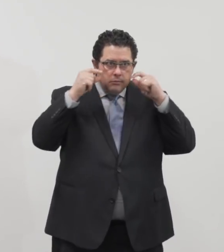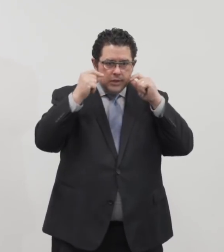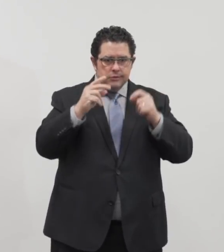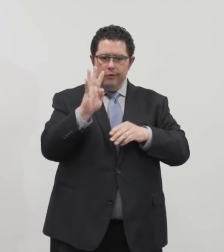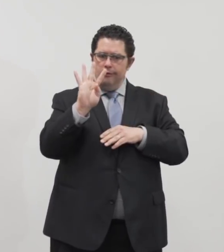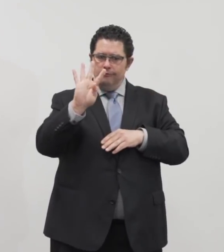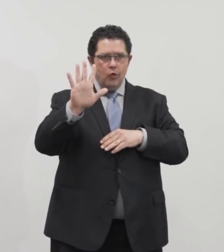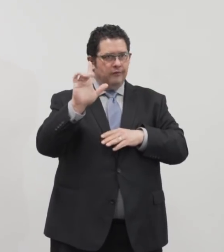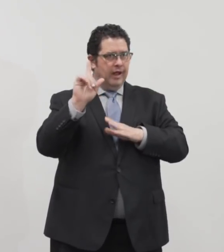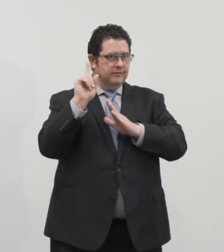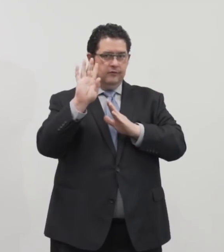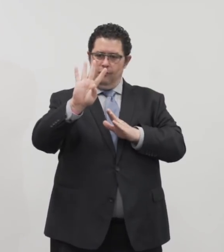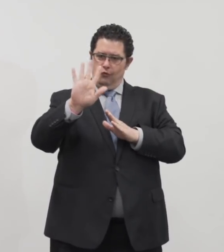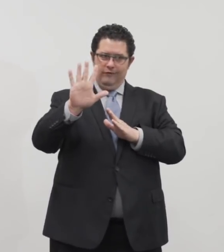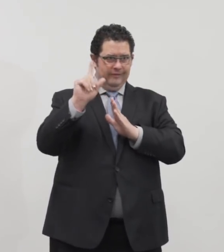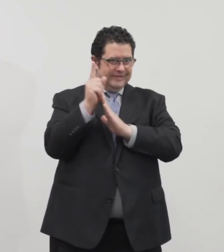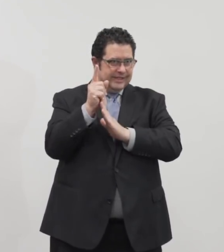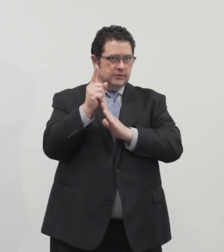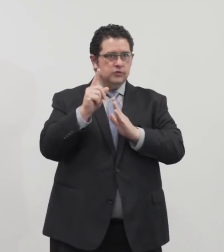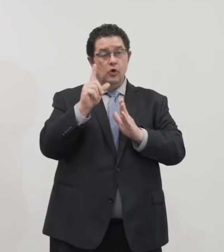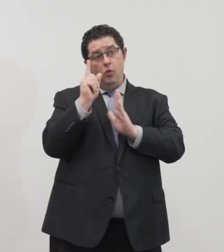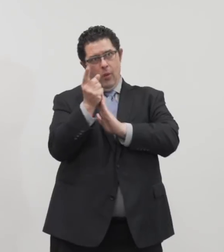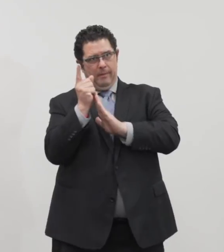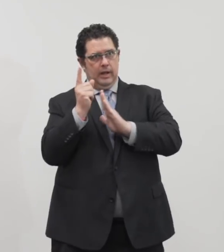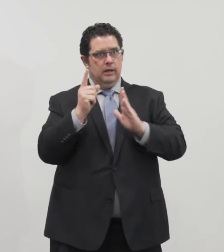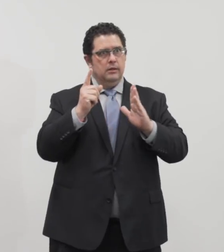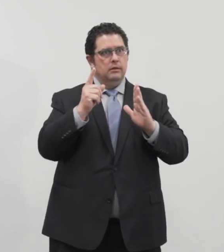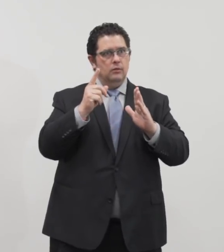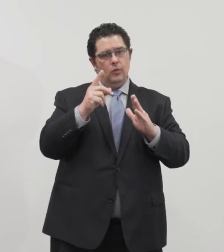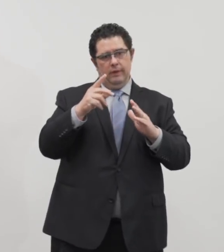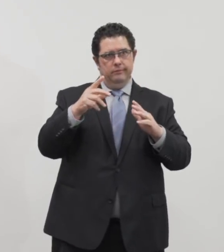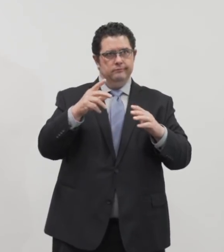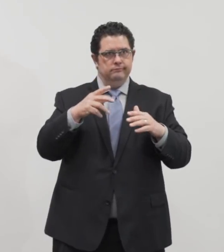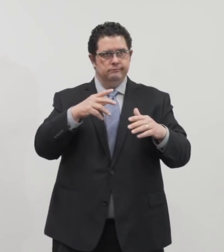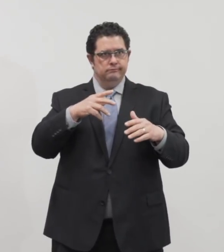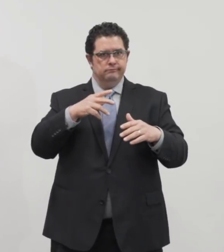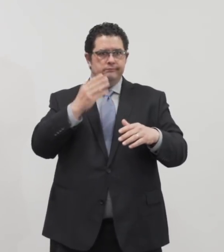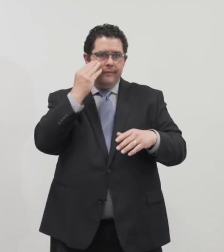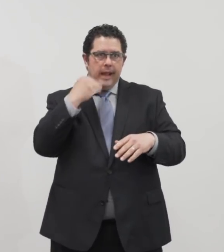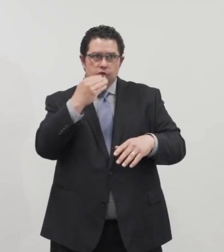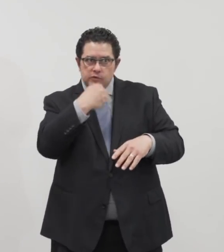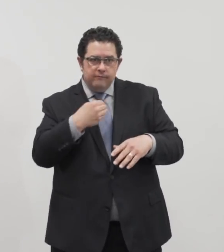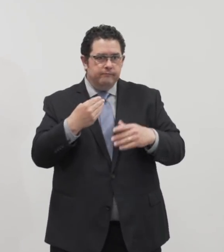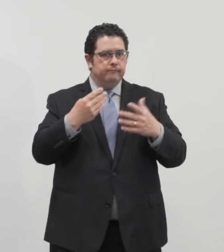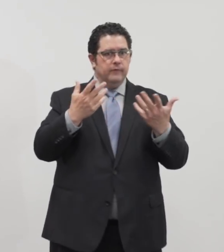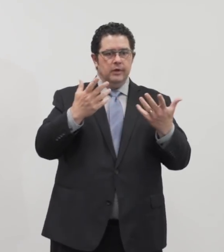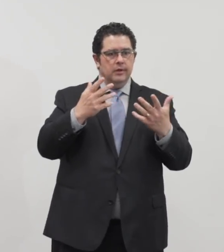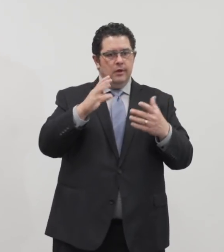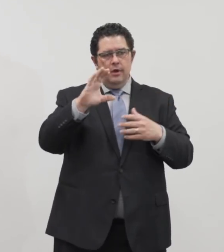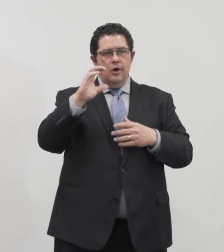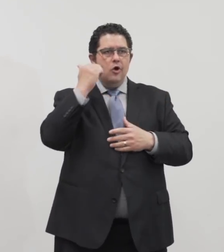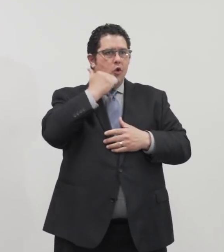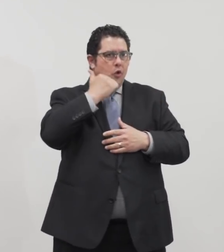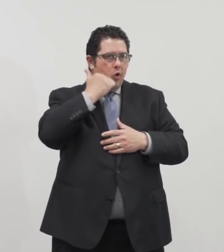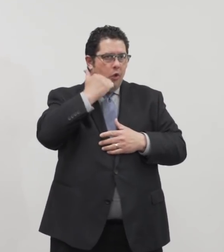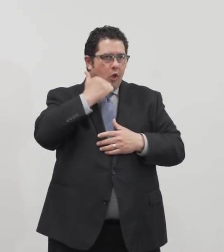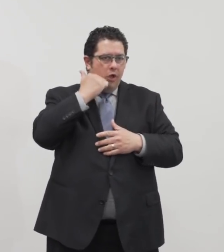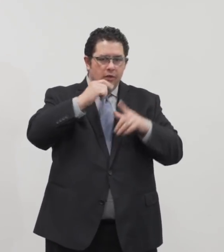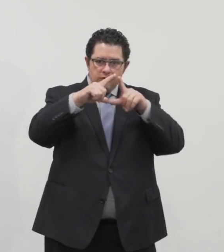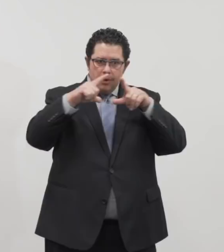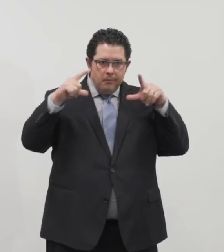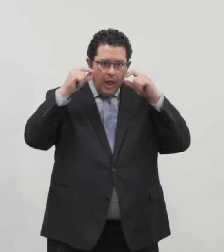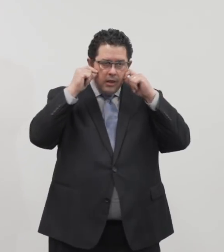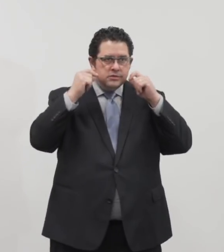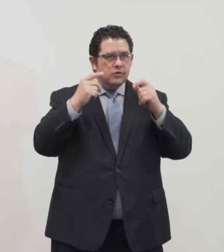minute with a handkerchief. We need a face covering. We need a mask, either a simple mask or a cloth covering mask. And